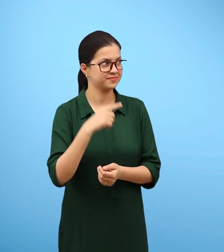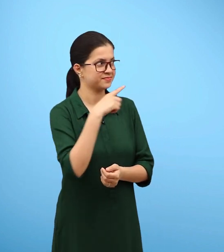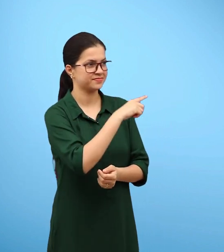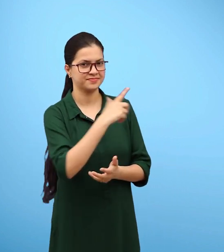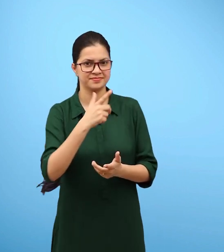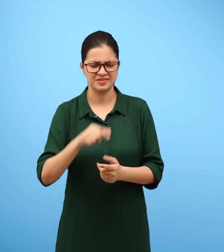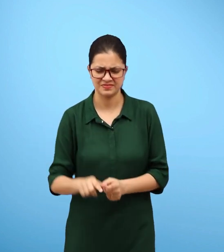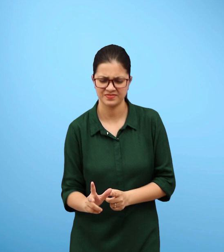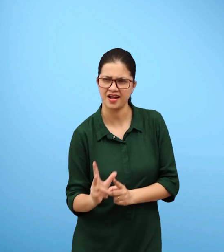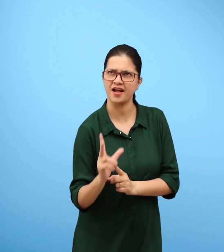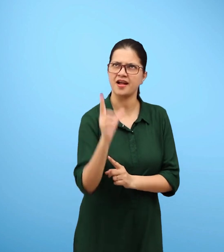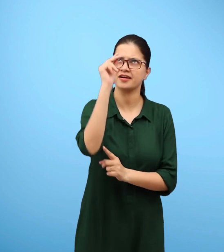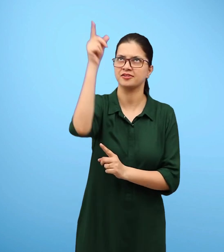Windmill Windmill